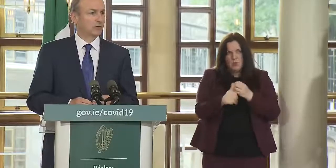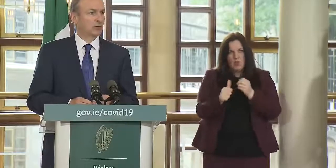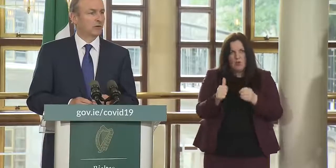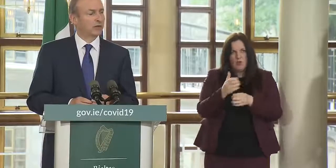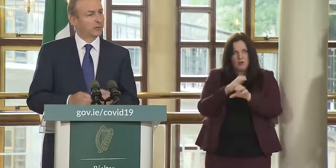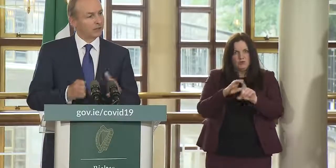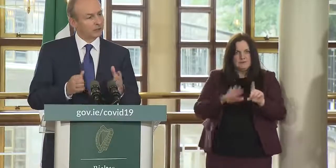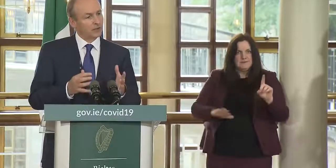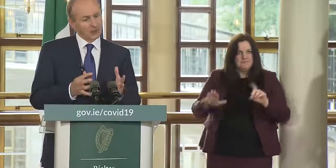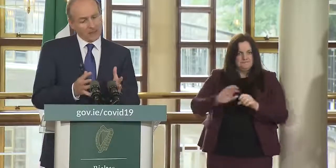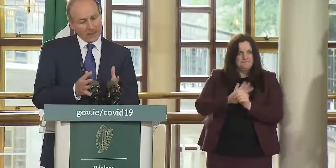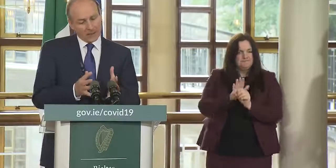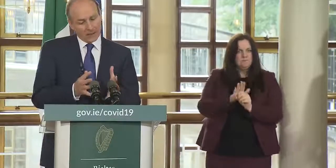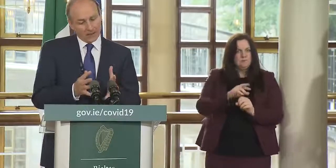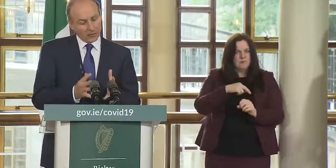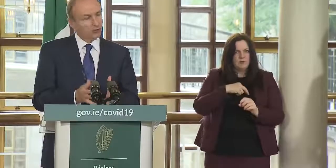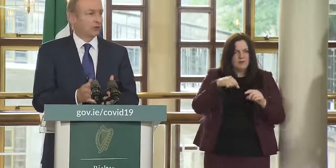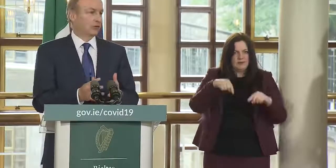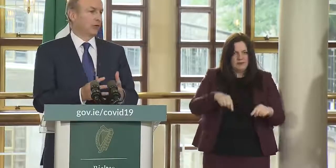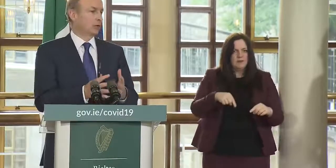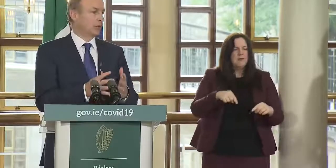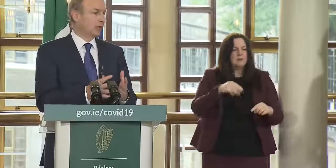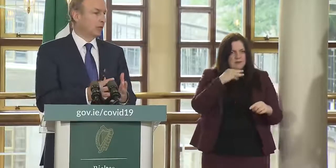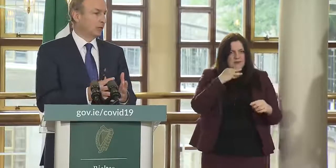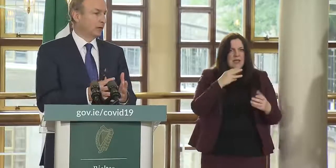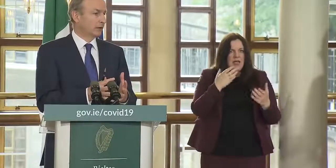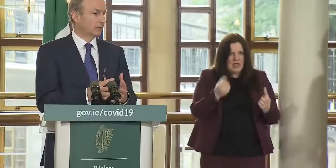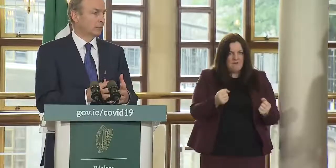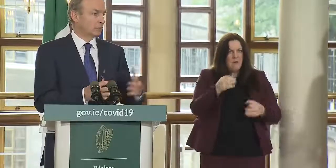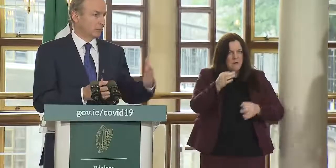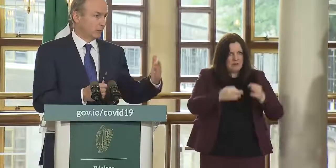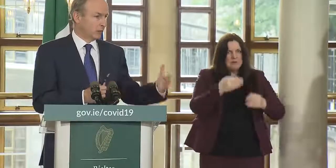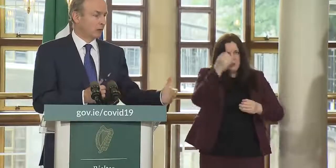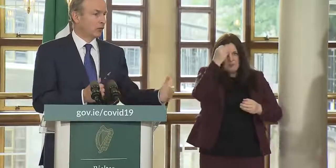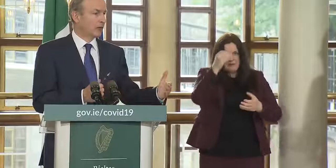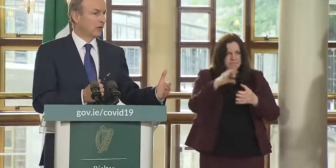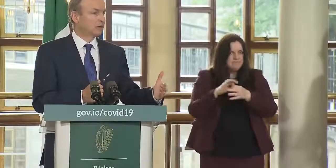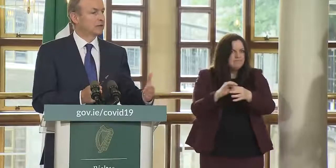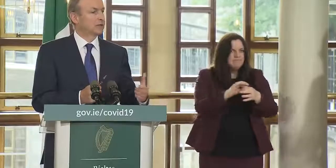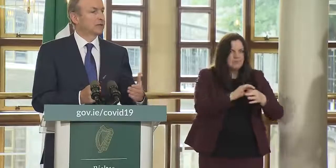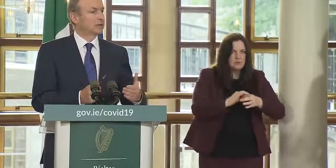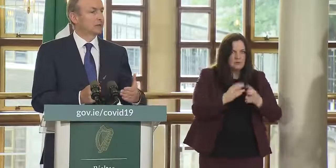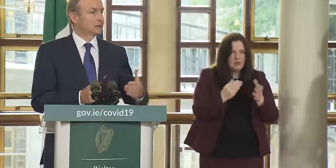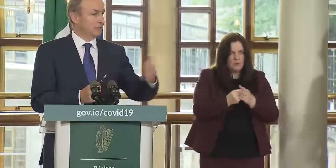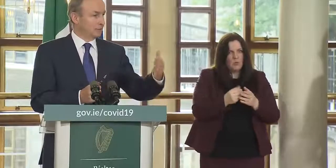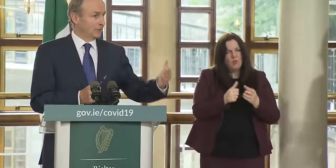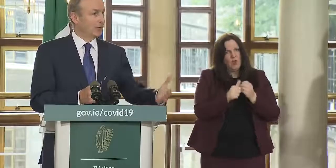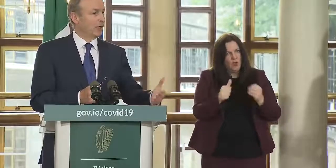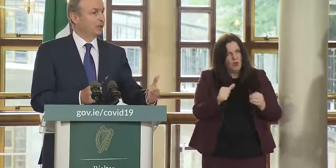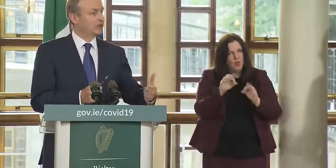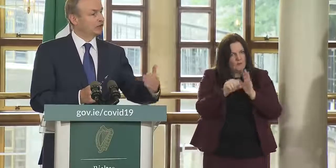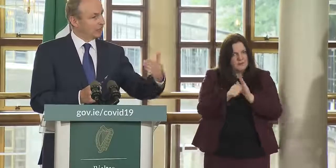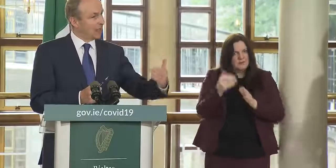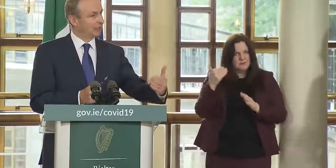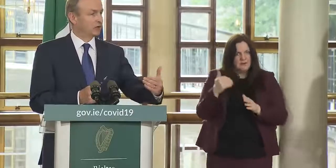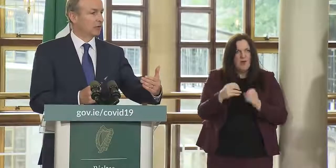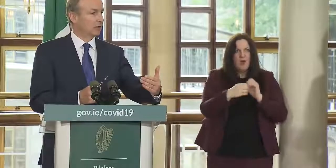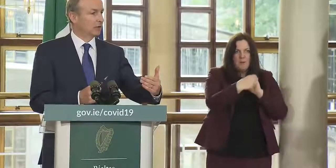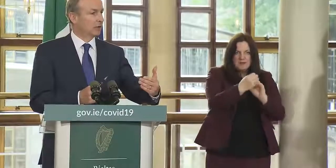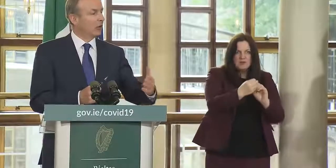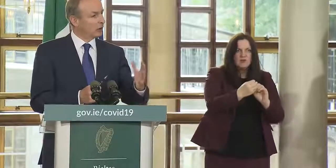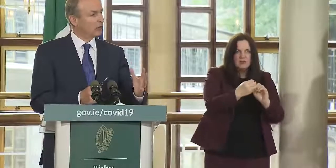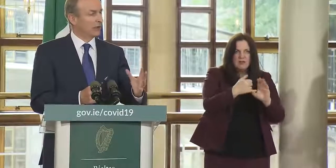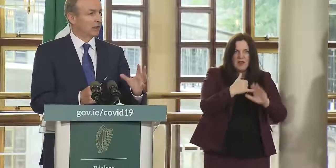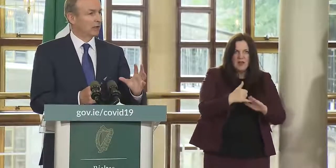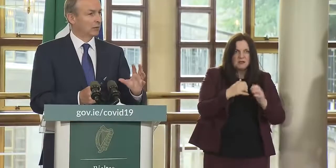successfully recovered has been this convergence of political opinion of the outgoing government the outgoing opposition and the last